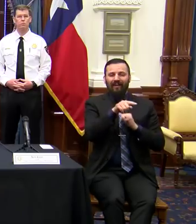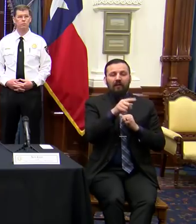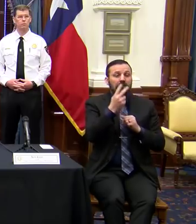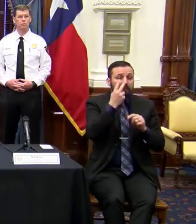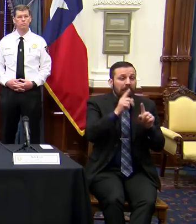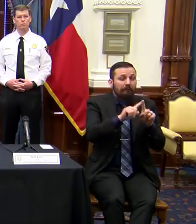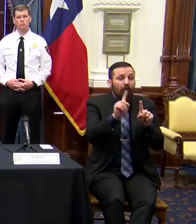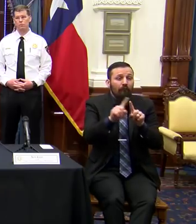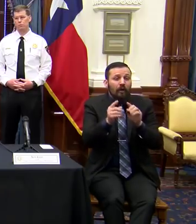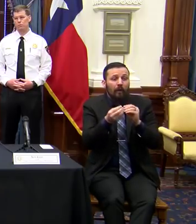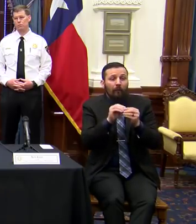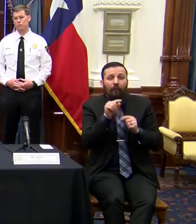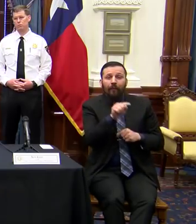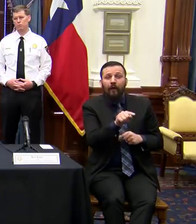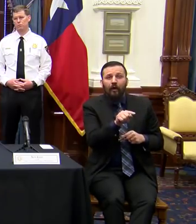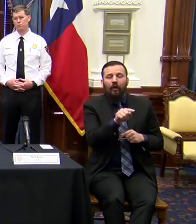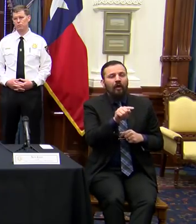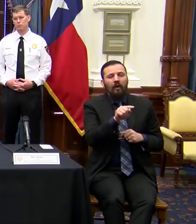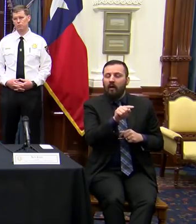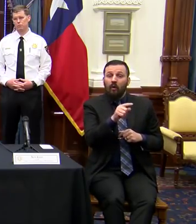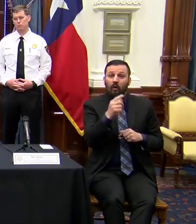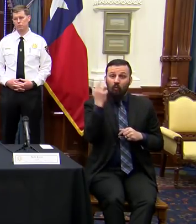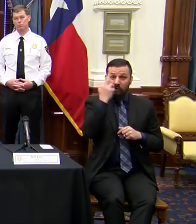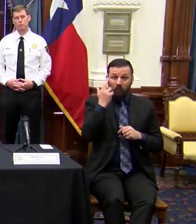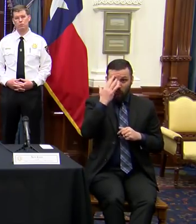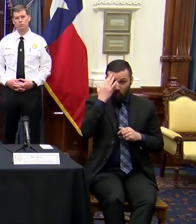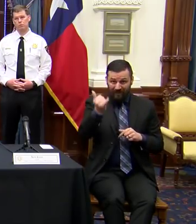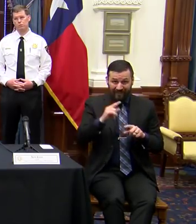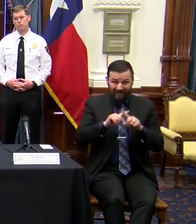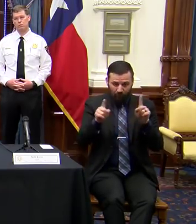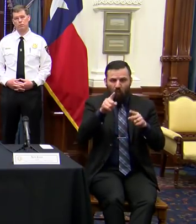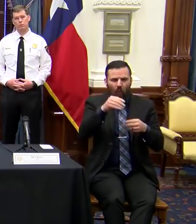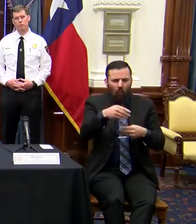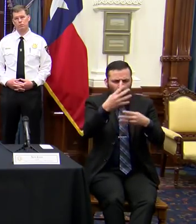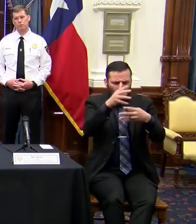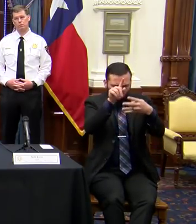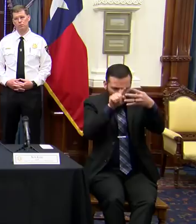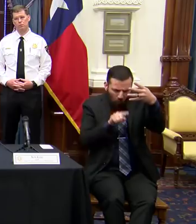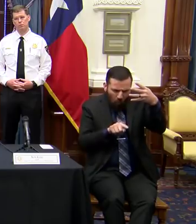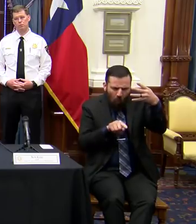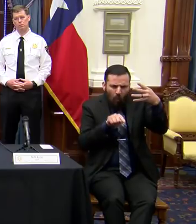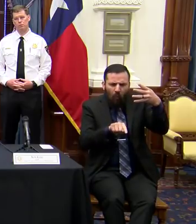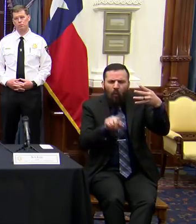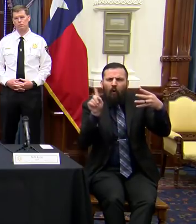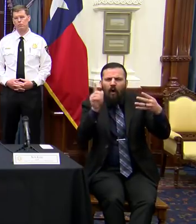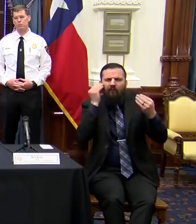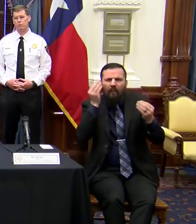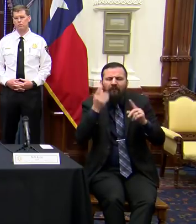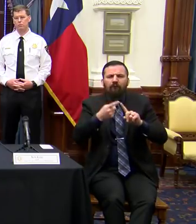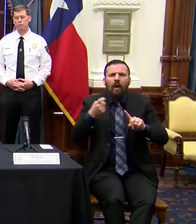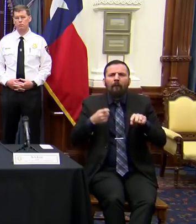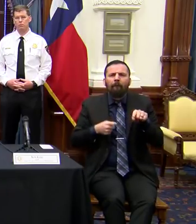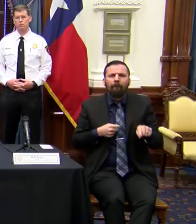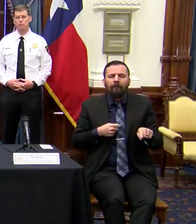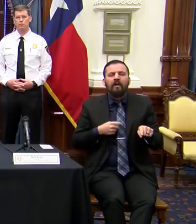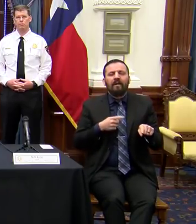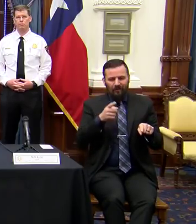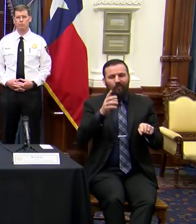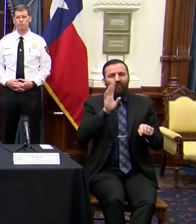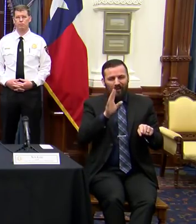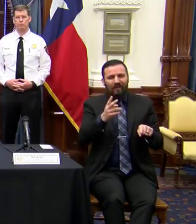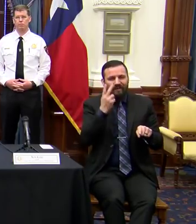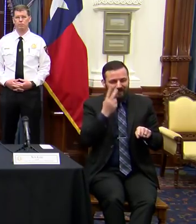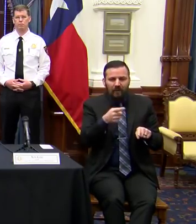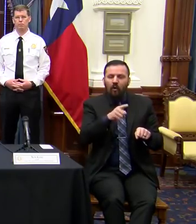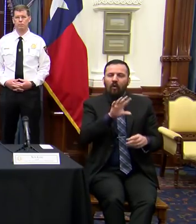different numbers there. One reason for those different numbers, if you were to scroll down and check their sources of information, you would see that it